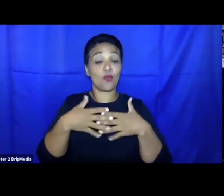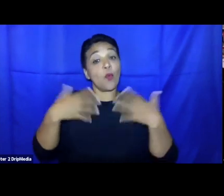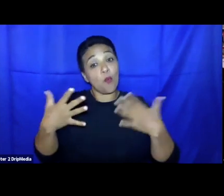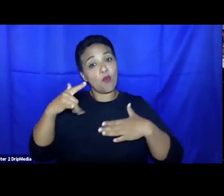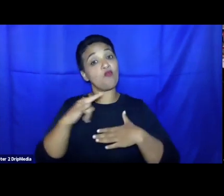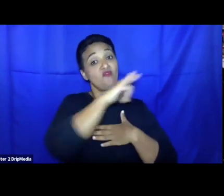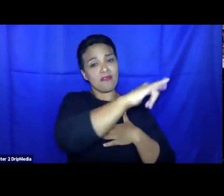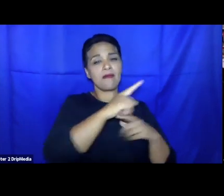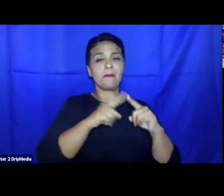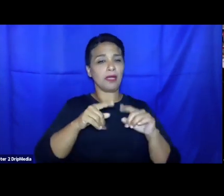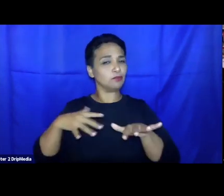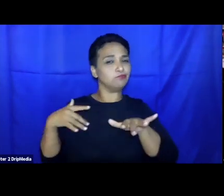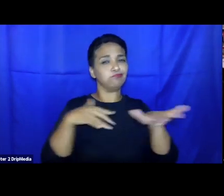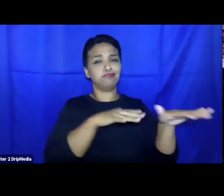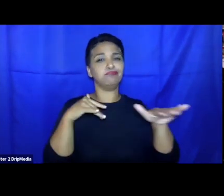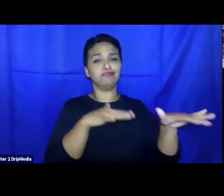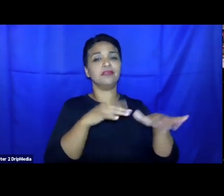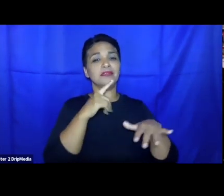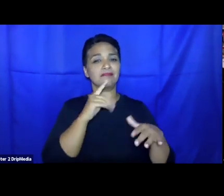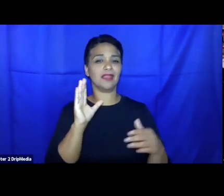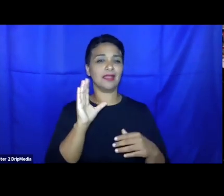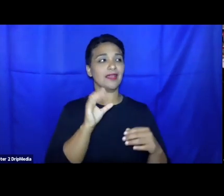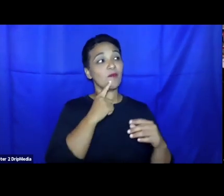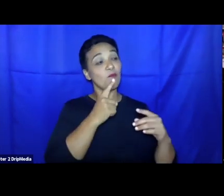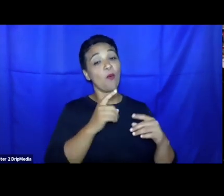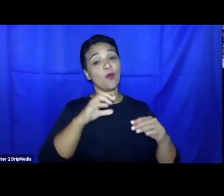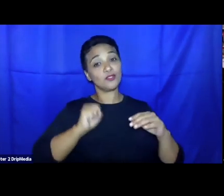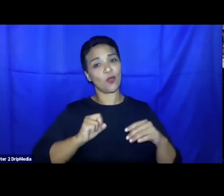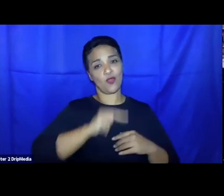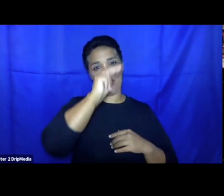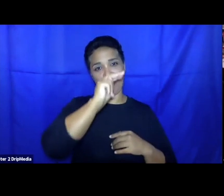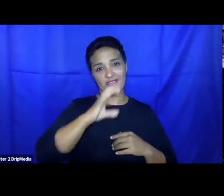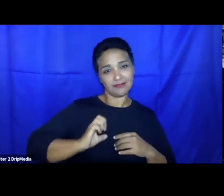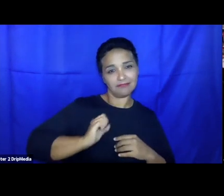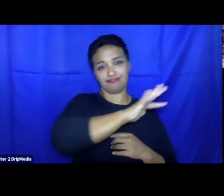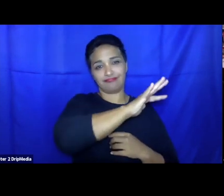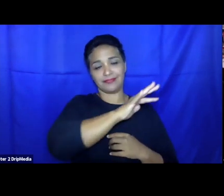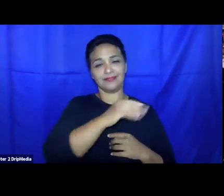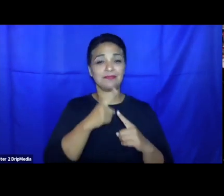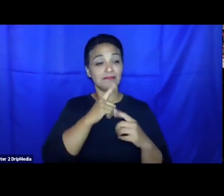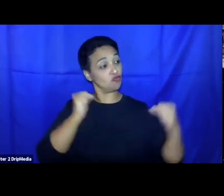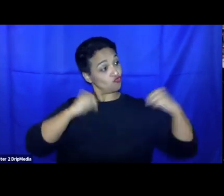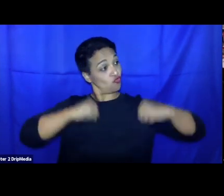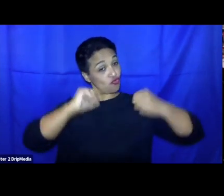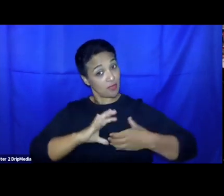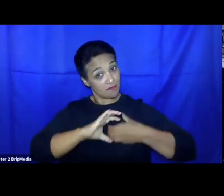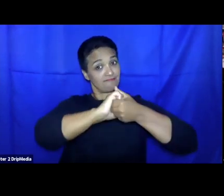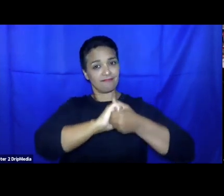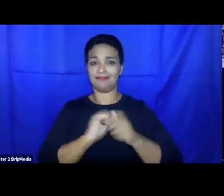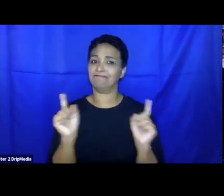almost always kind of south to north. And so it isn't a kind of solidarity kind of relationship. Its origins lie